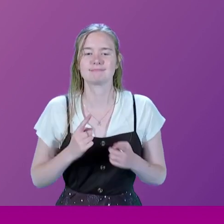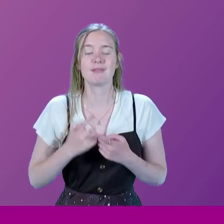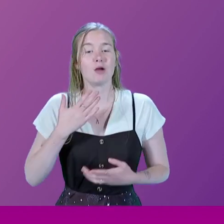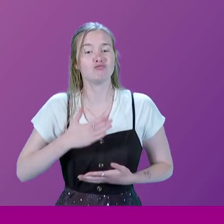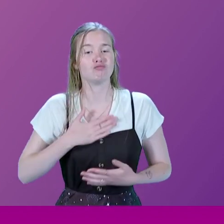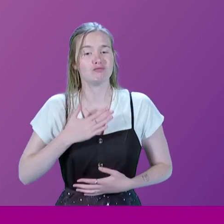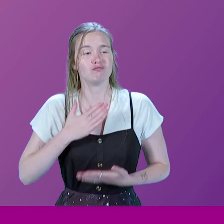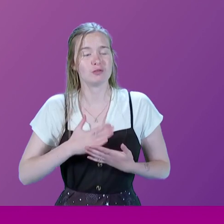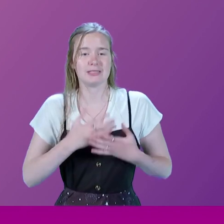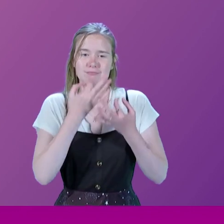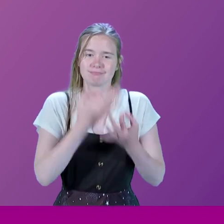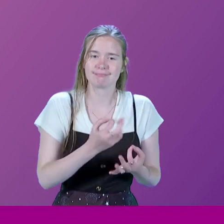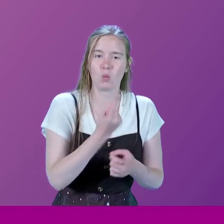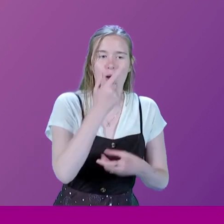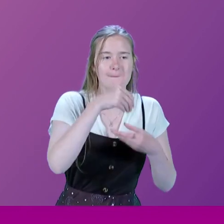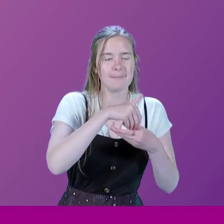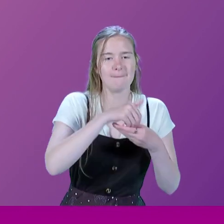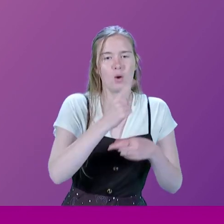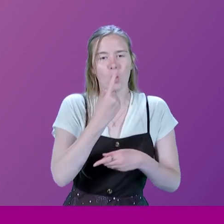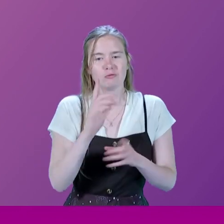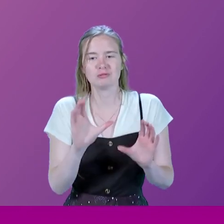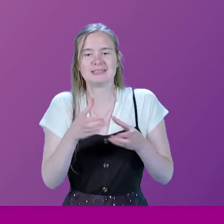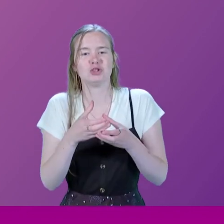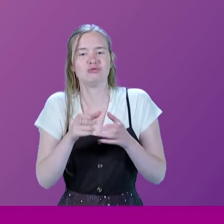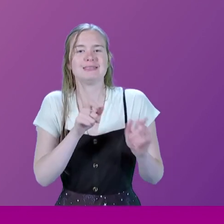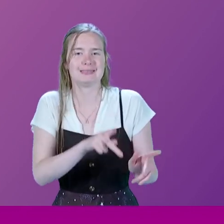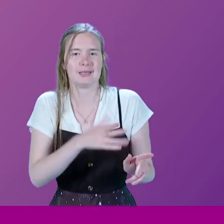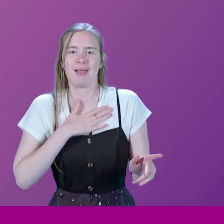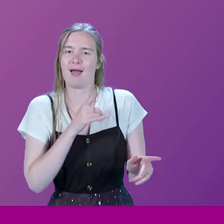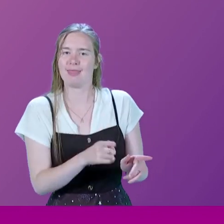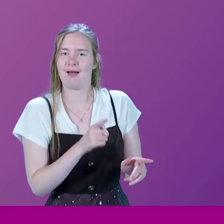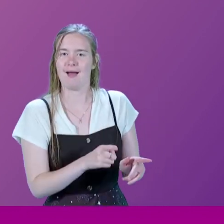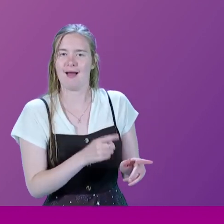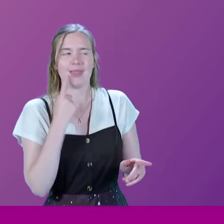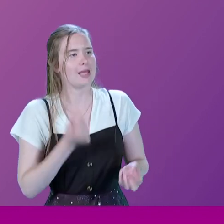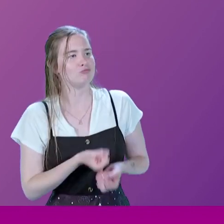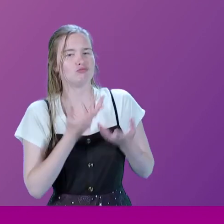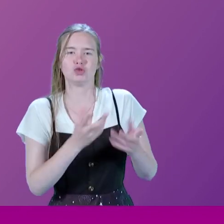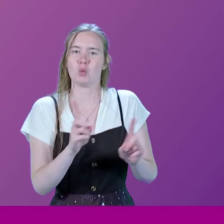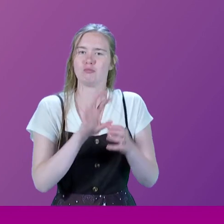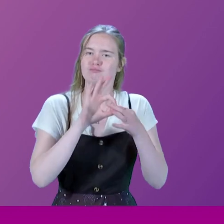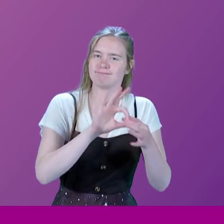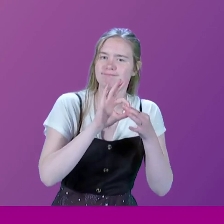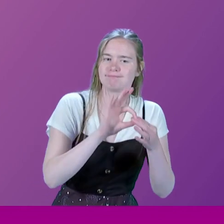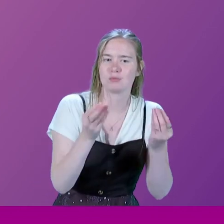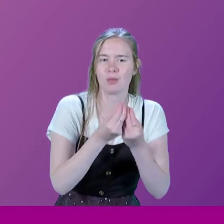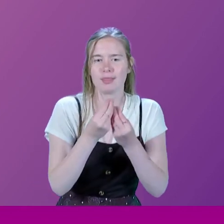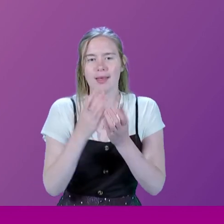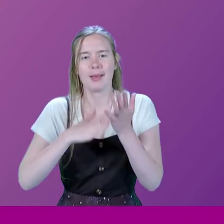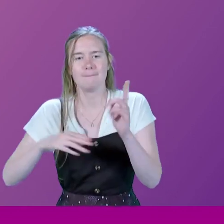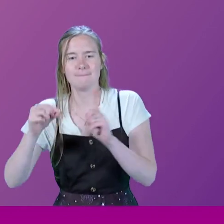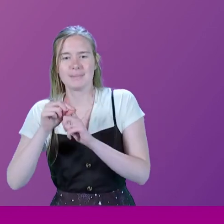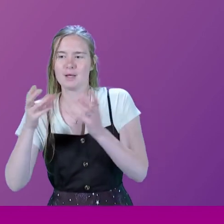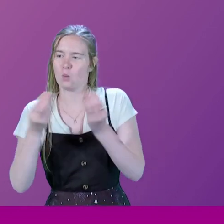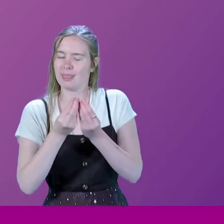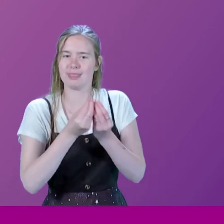attracted by the one member, one constituency system. I think it produces a relationship between the Member of Parliament and the